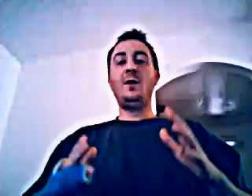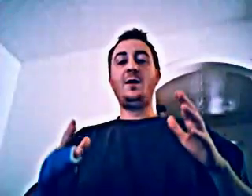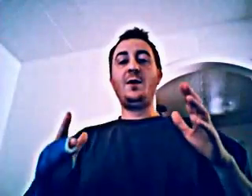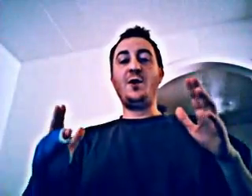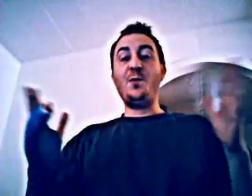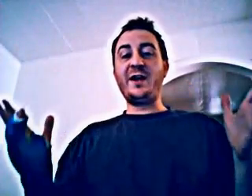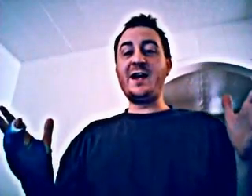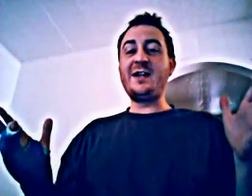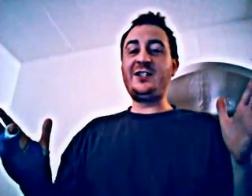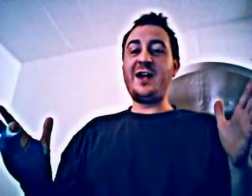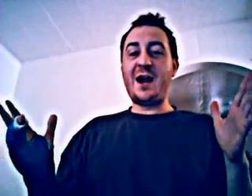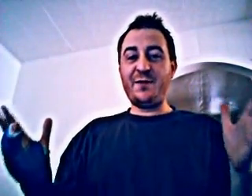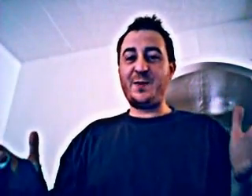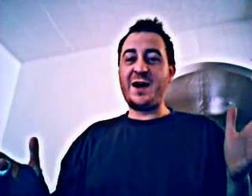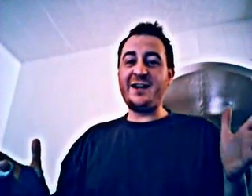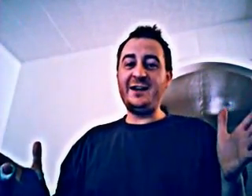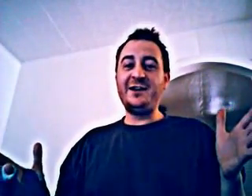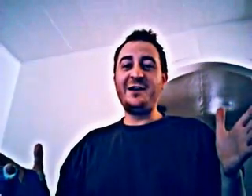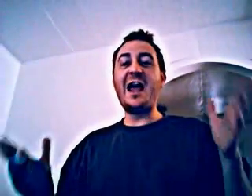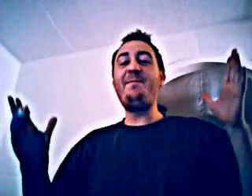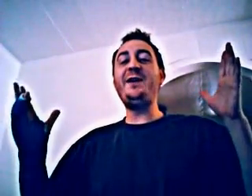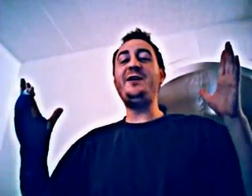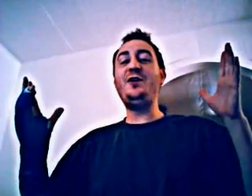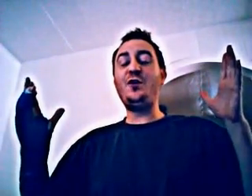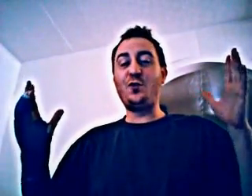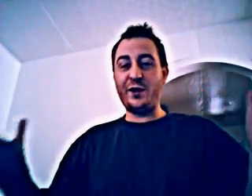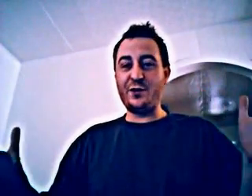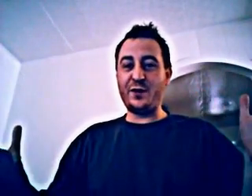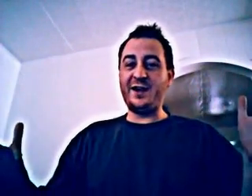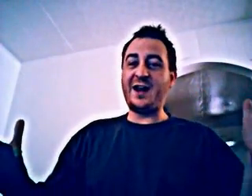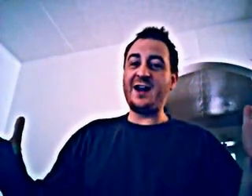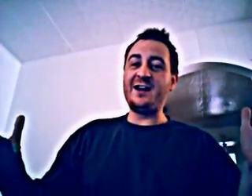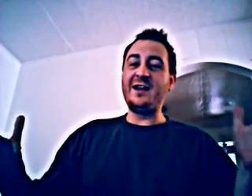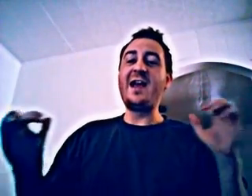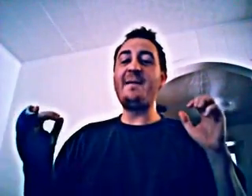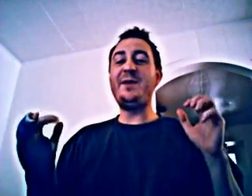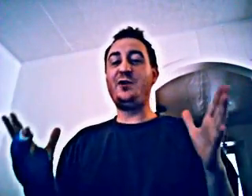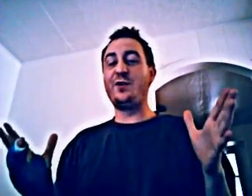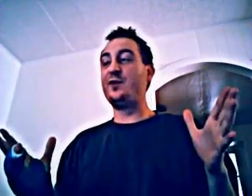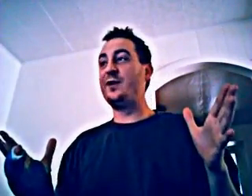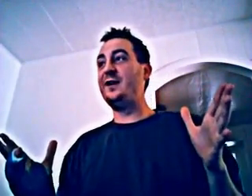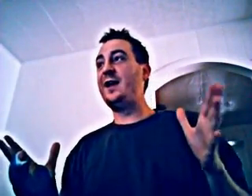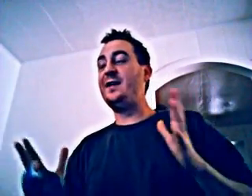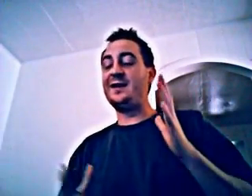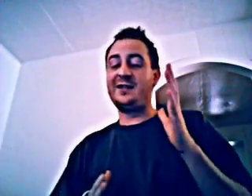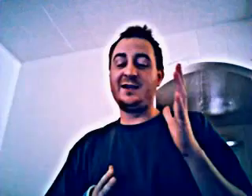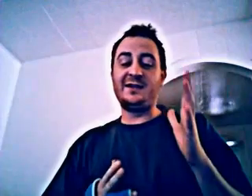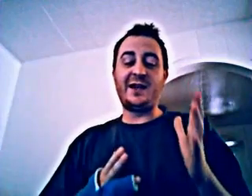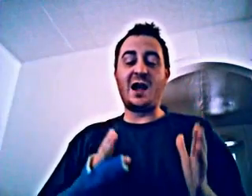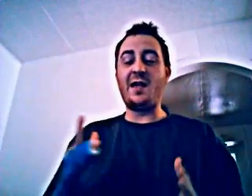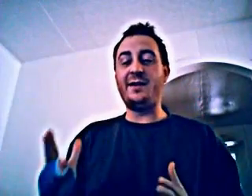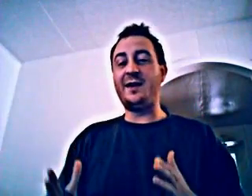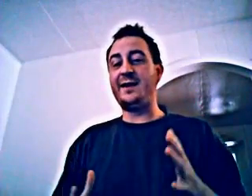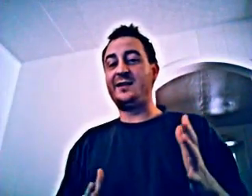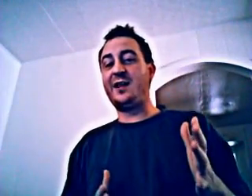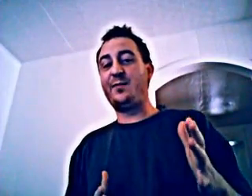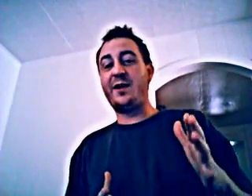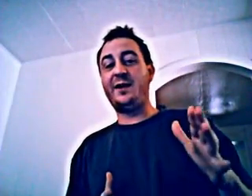Oh my gosh, everybody. Happy Greenery Day. Happy Greenery Day. This is a holiday that's celebrated